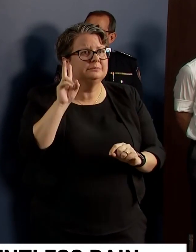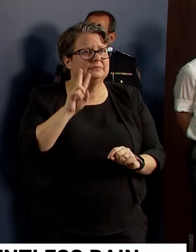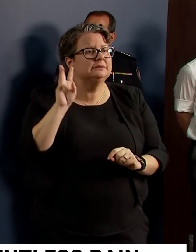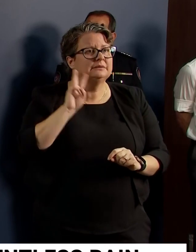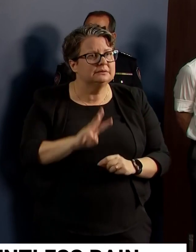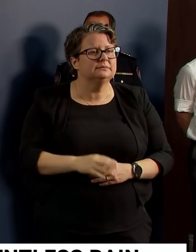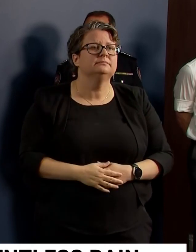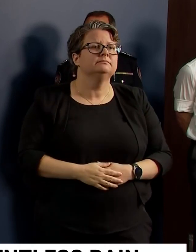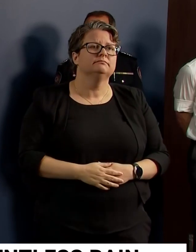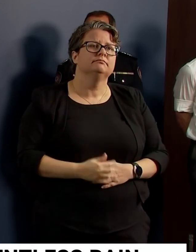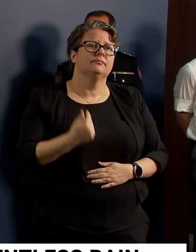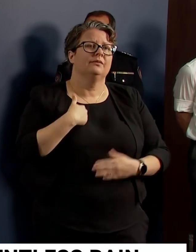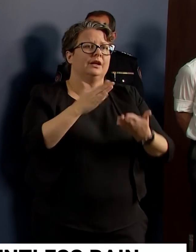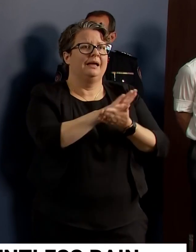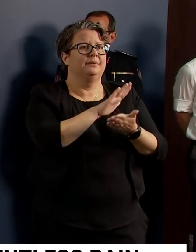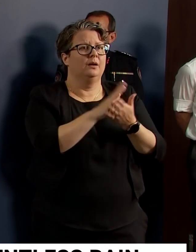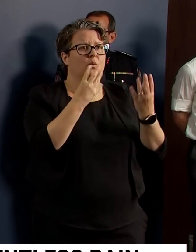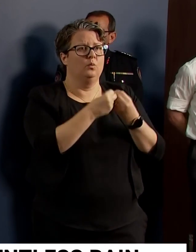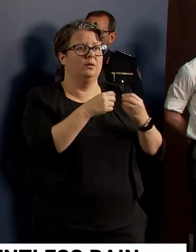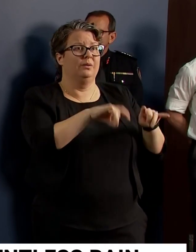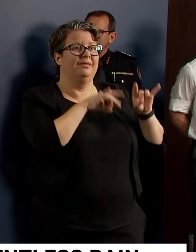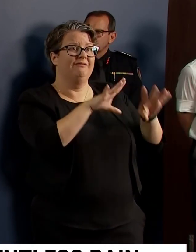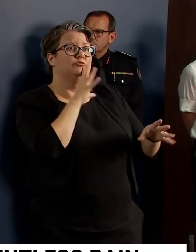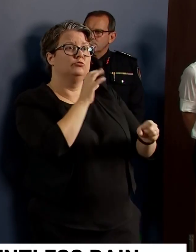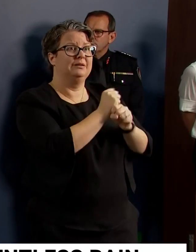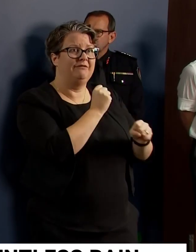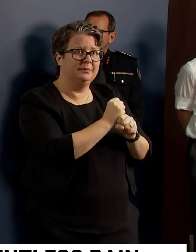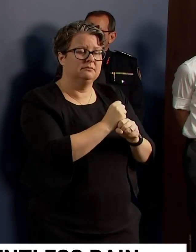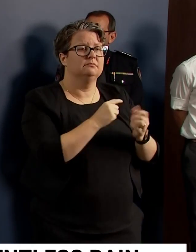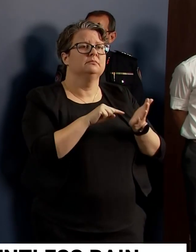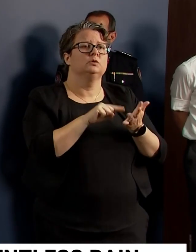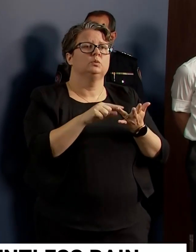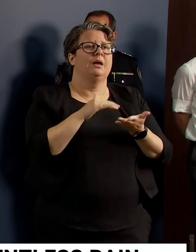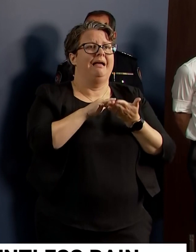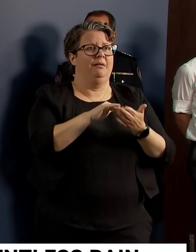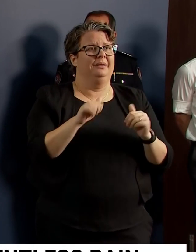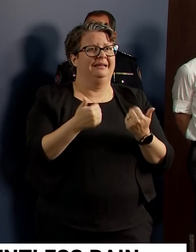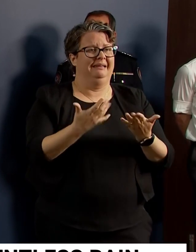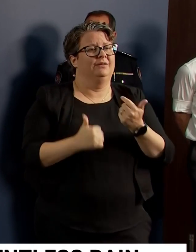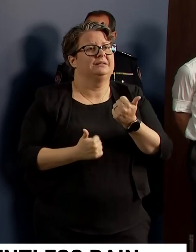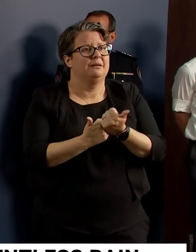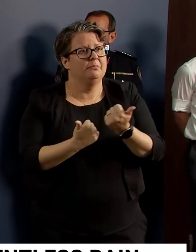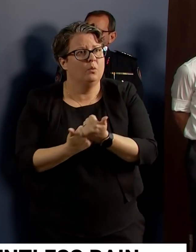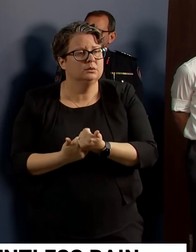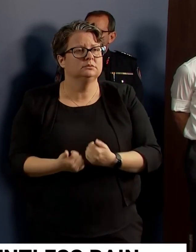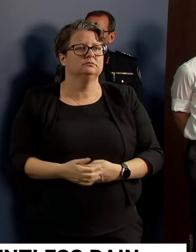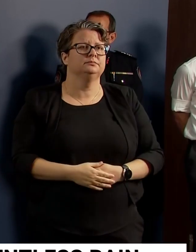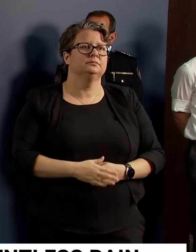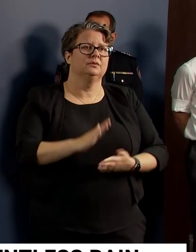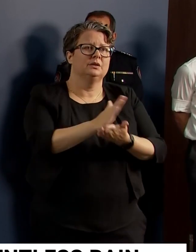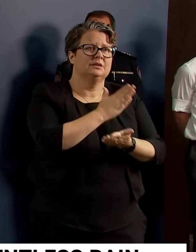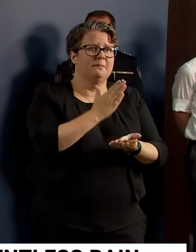to work with the Albanese Federal Government to help provide support so that they can recover,